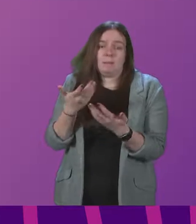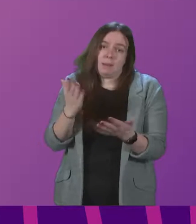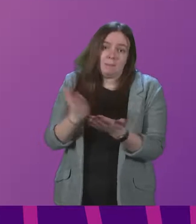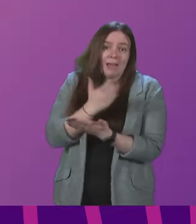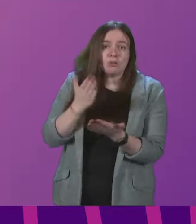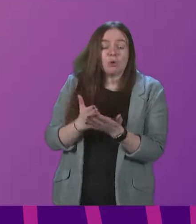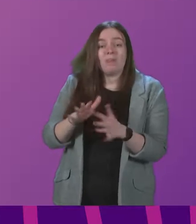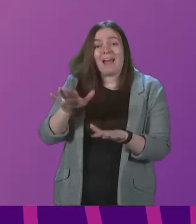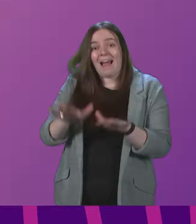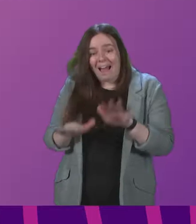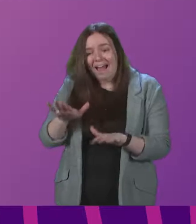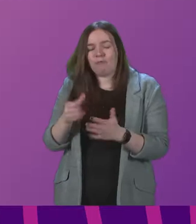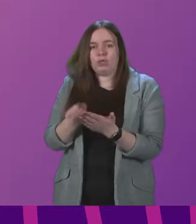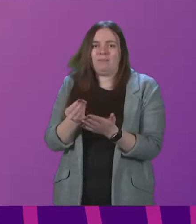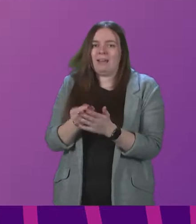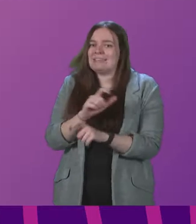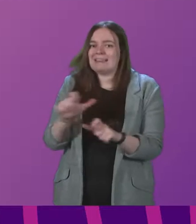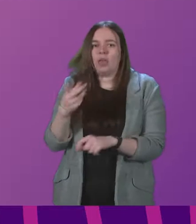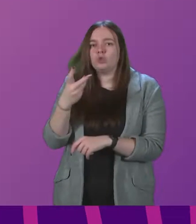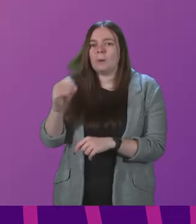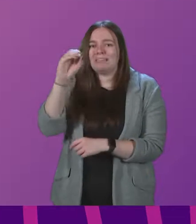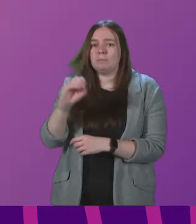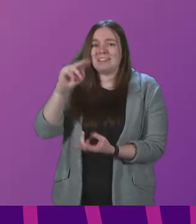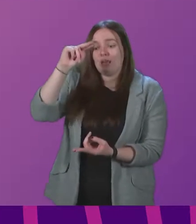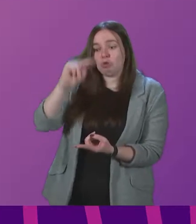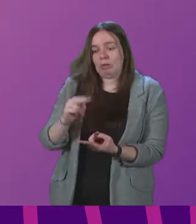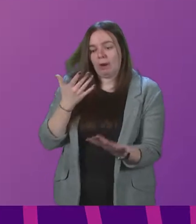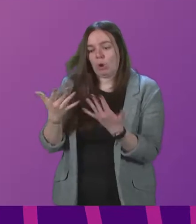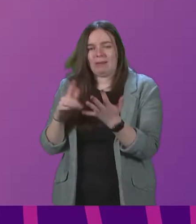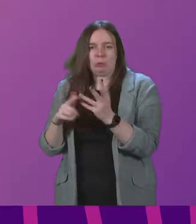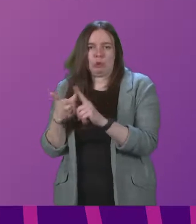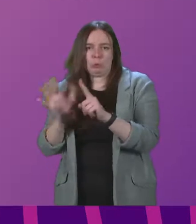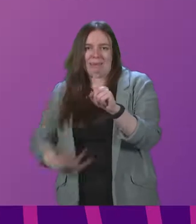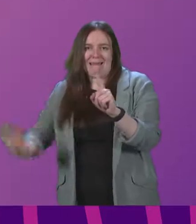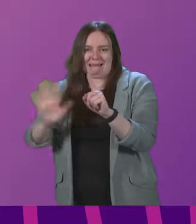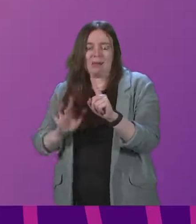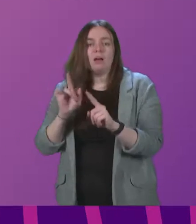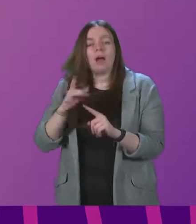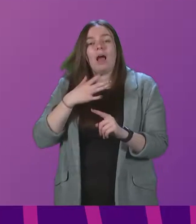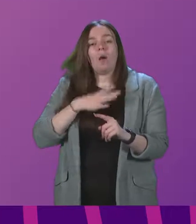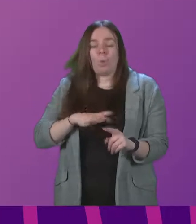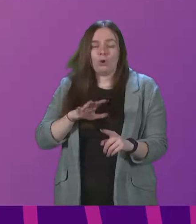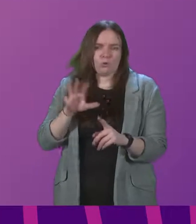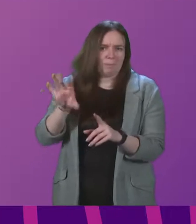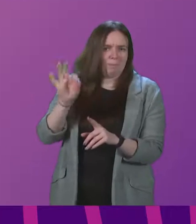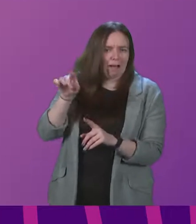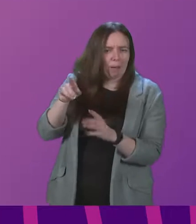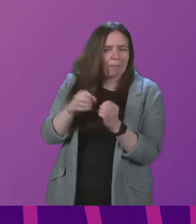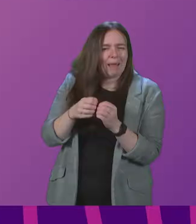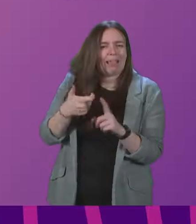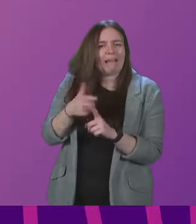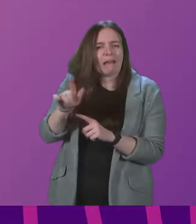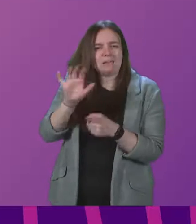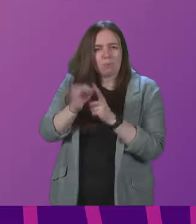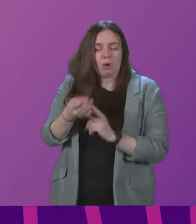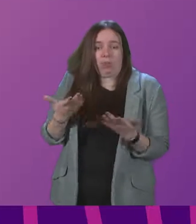the average fare remains 20% cheaper than across the rest of the UK. But I want to pick up particularly Bill Kidd's point about the current